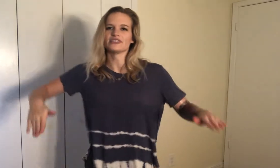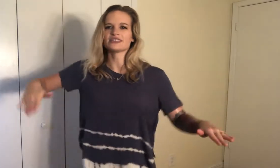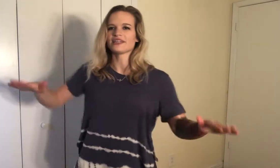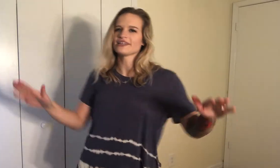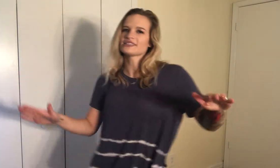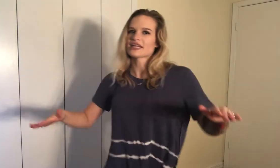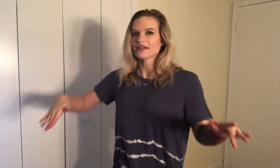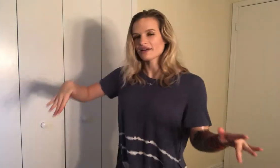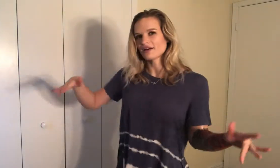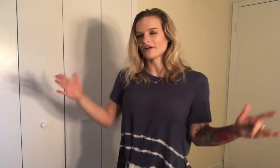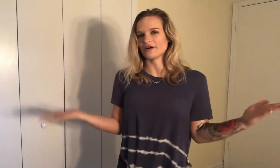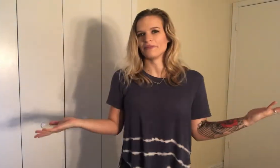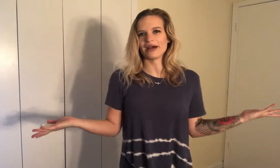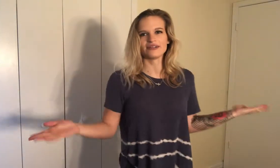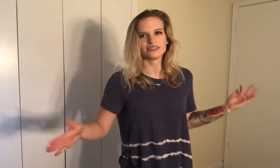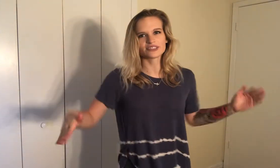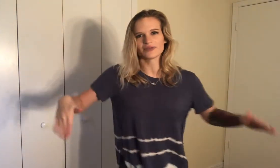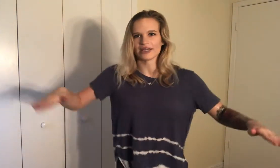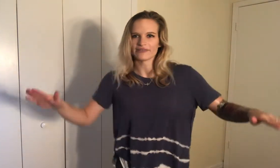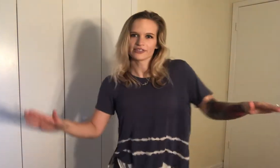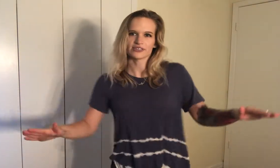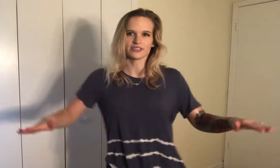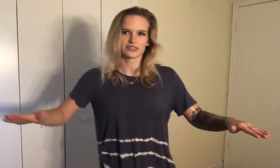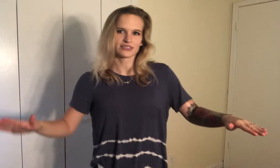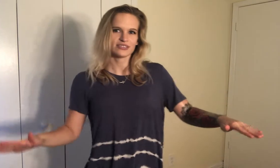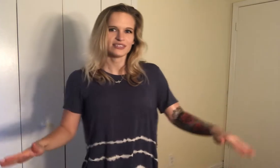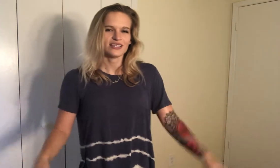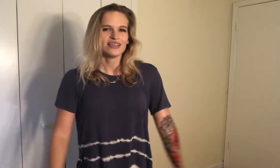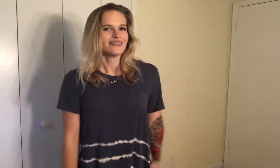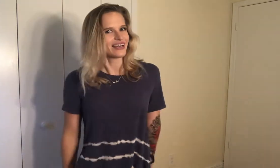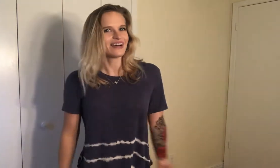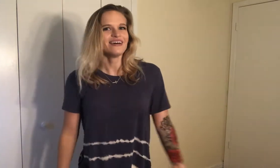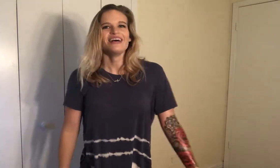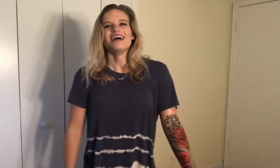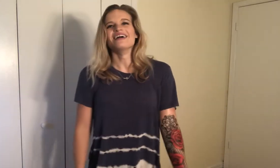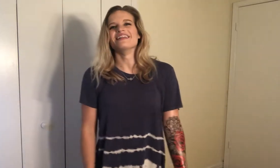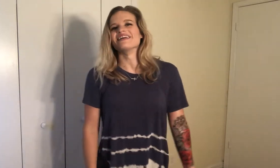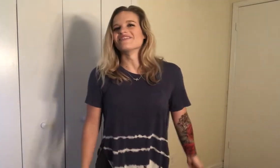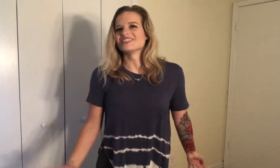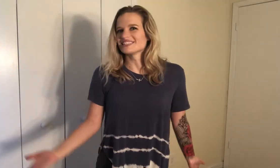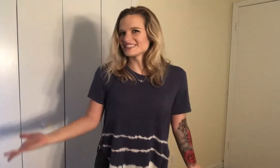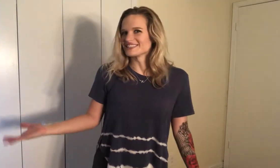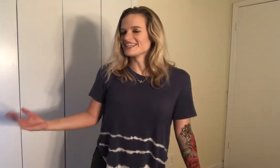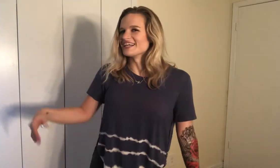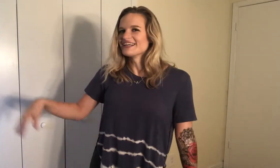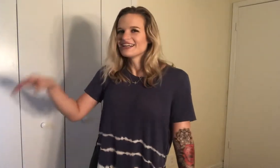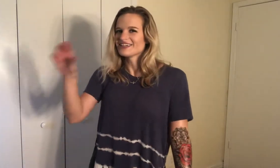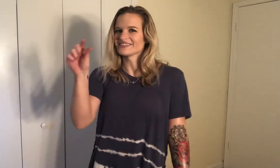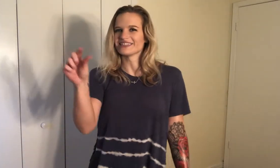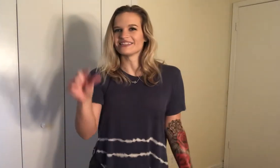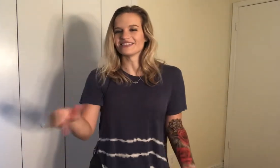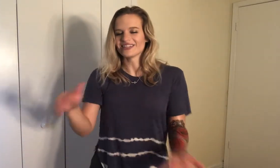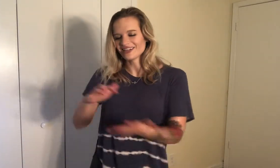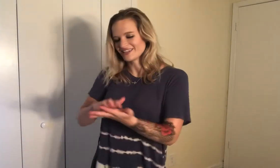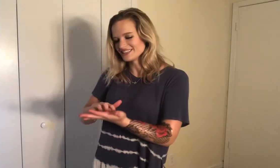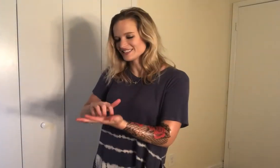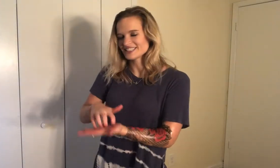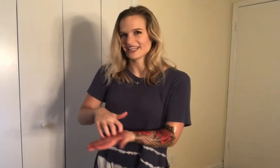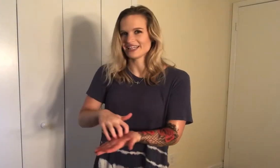unsteady it's like unbalanced whatever so just yeah and then when he says it again a little unsteady